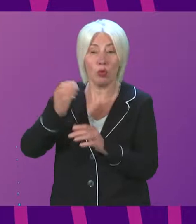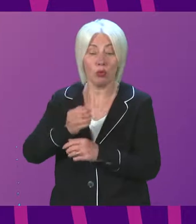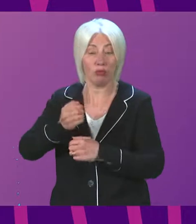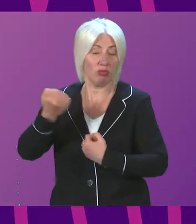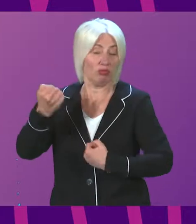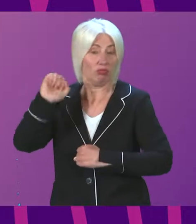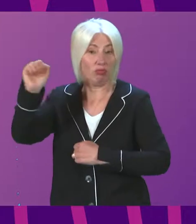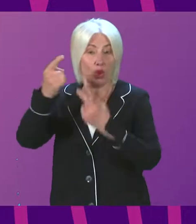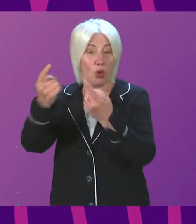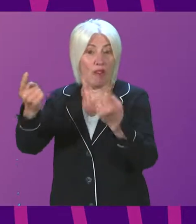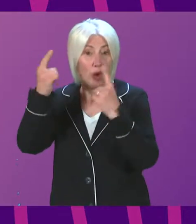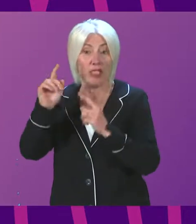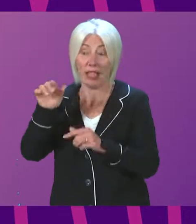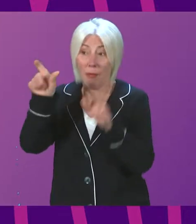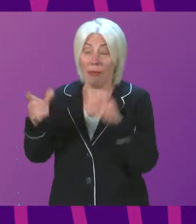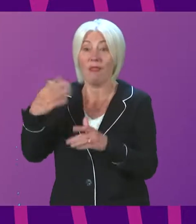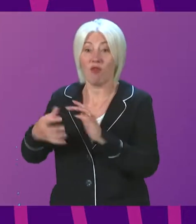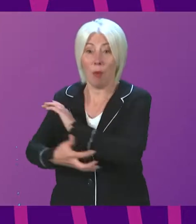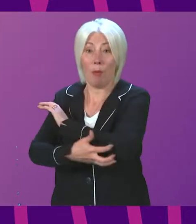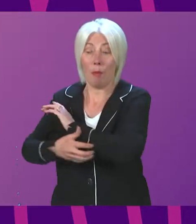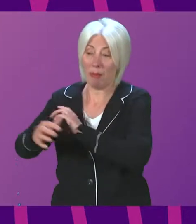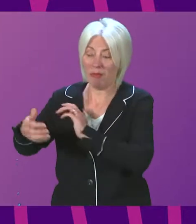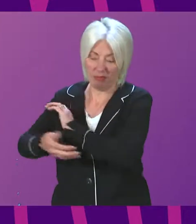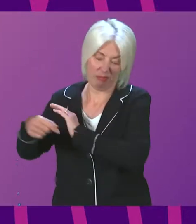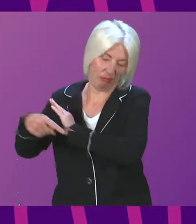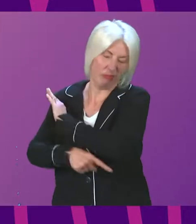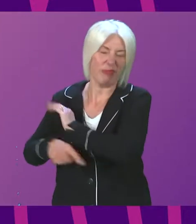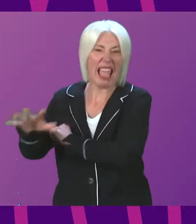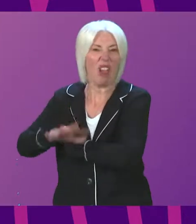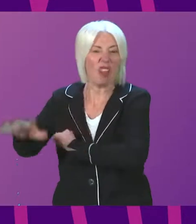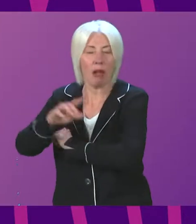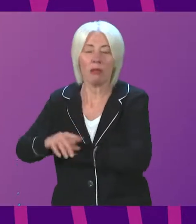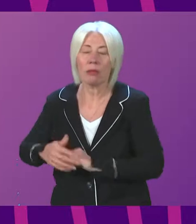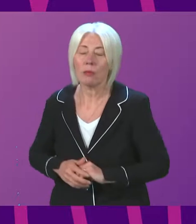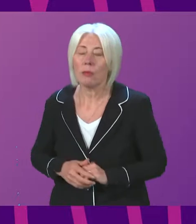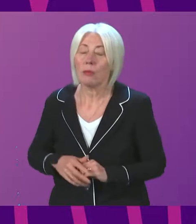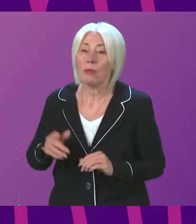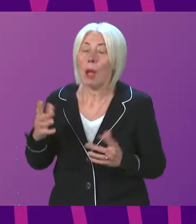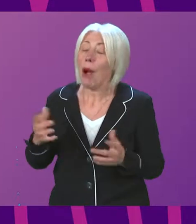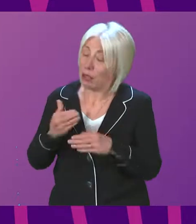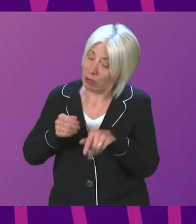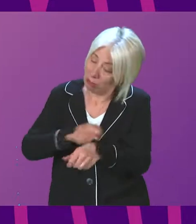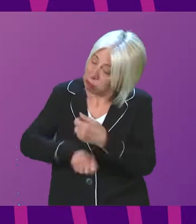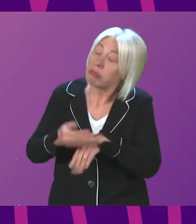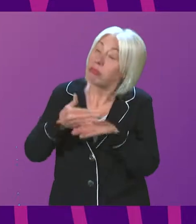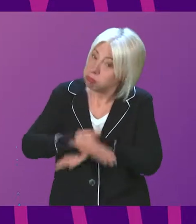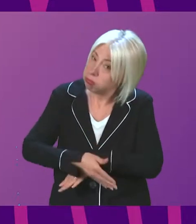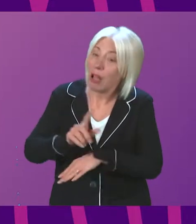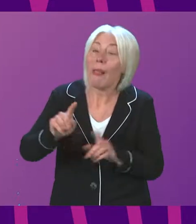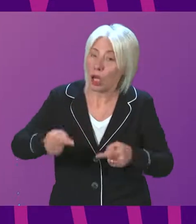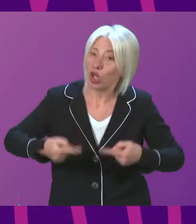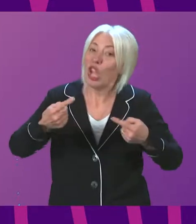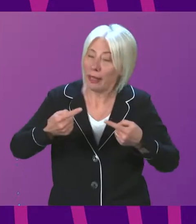per cent most deprived areas of Scotland in 2020-2021. There is however more to do. The challenge has of course been